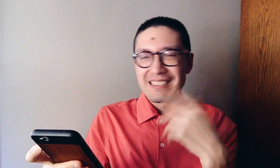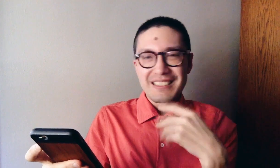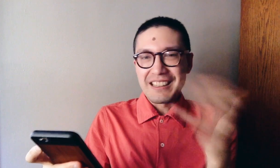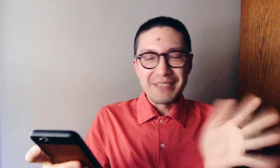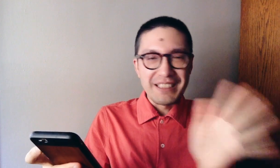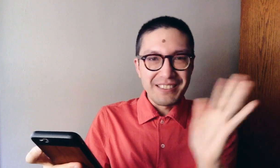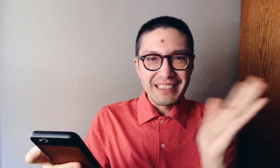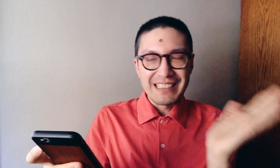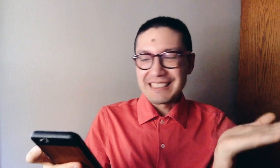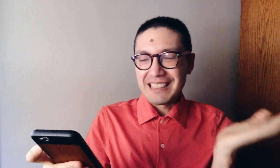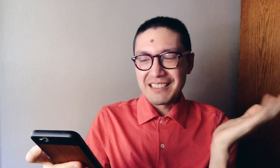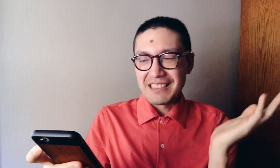documentary, etc.